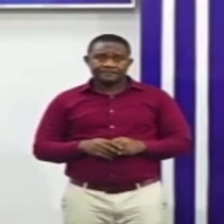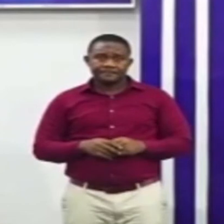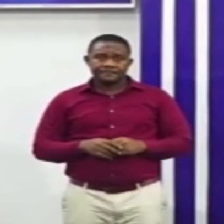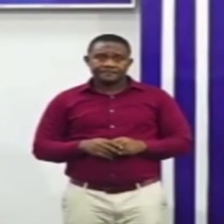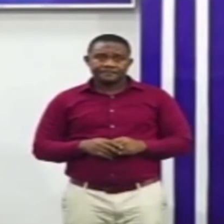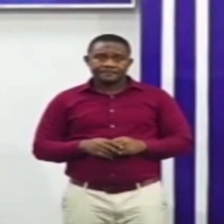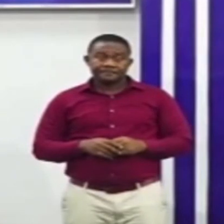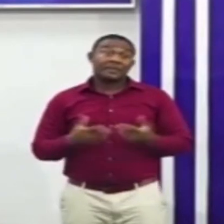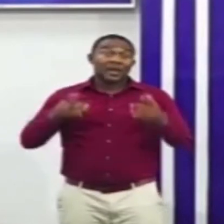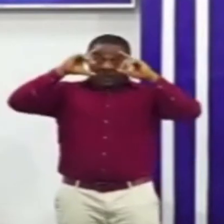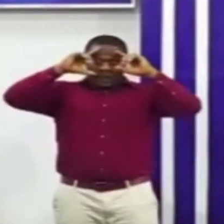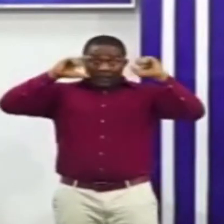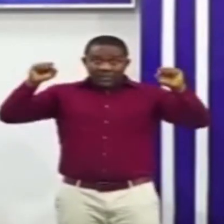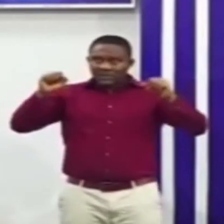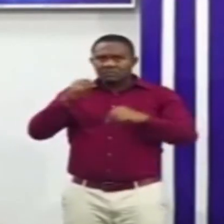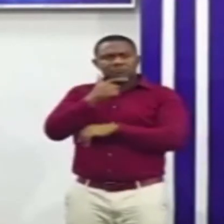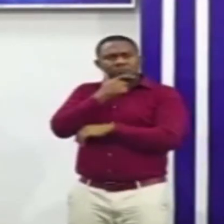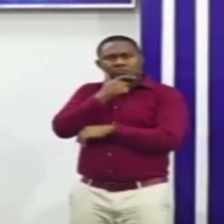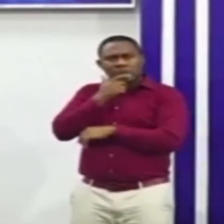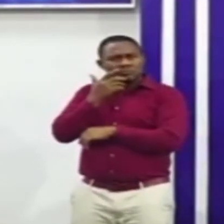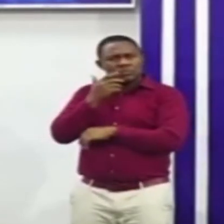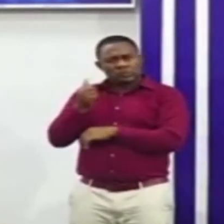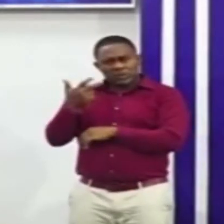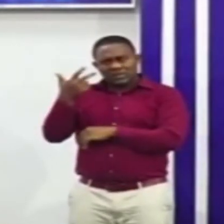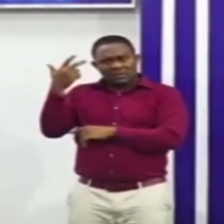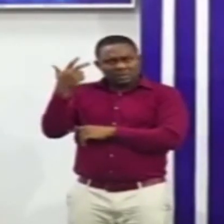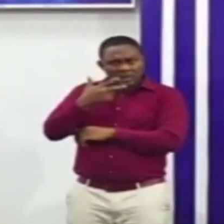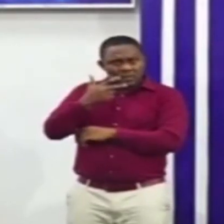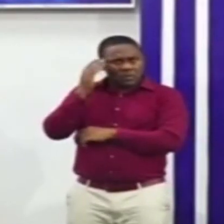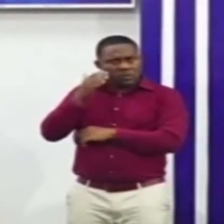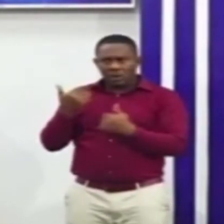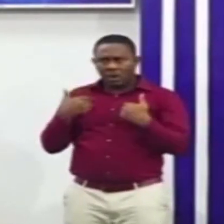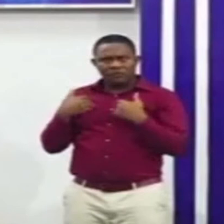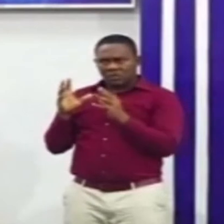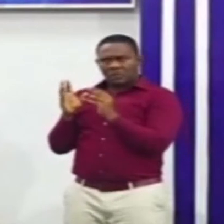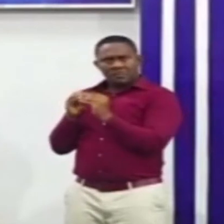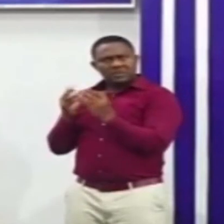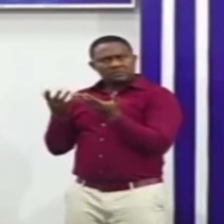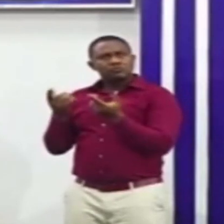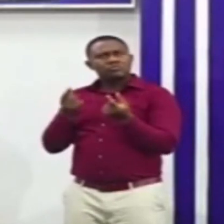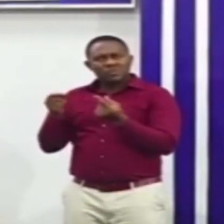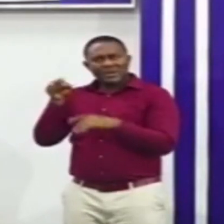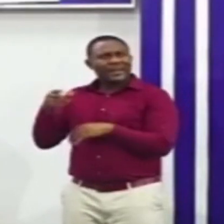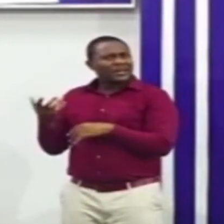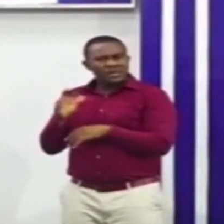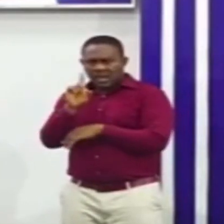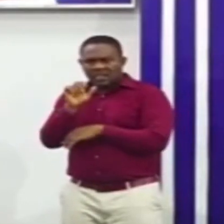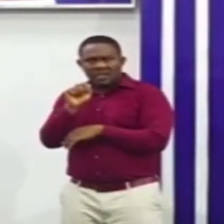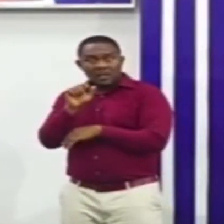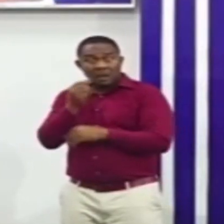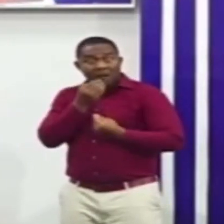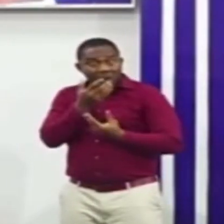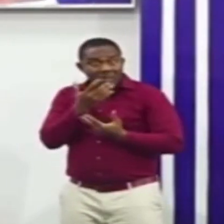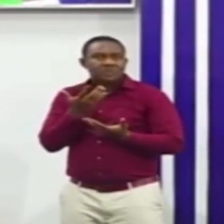President Akufuado and his Cabinet will, over the next three days, commence a process of examining data so far gathered on the impact